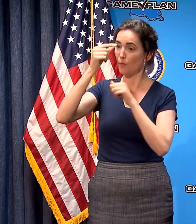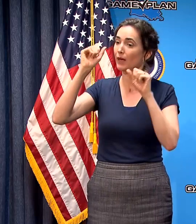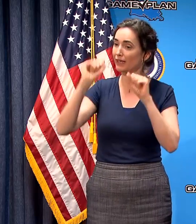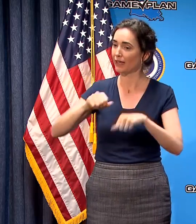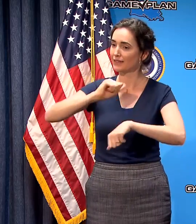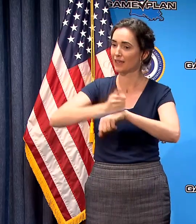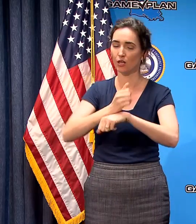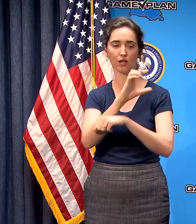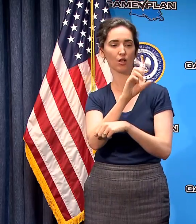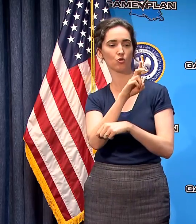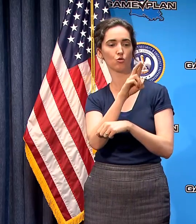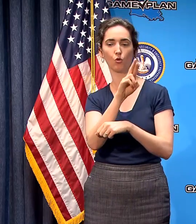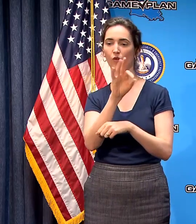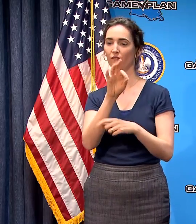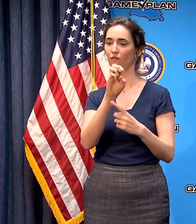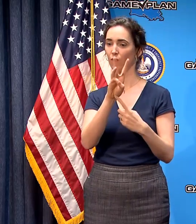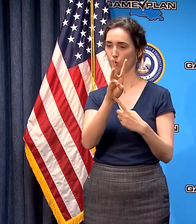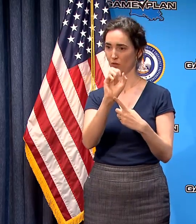do that now